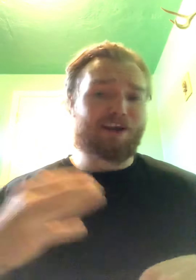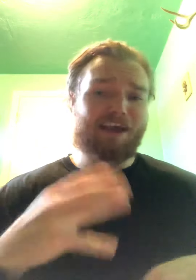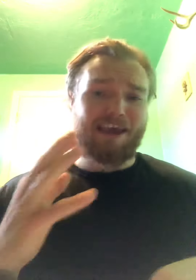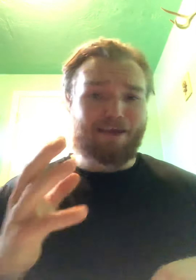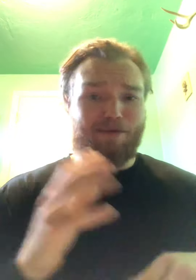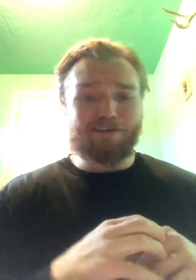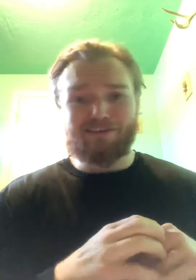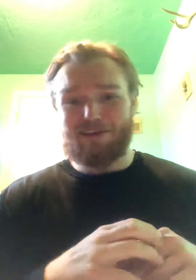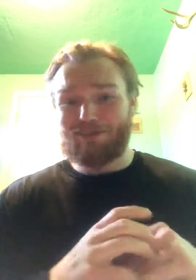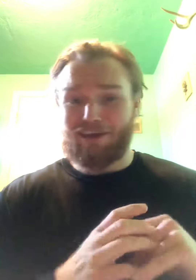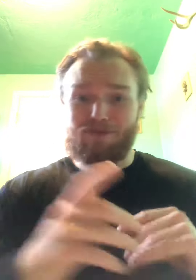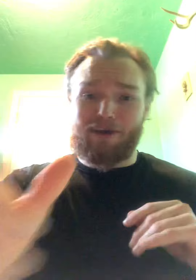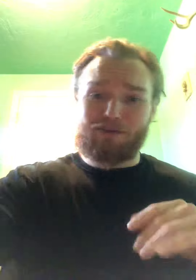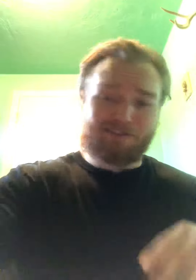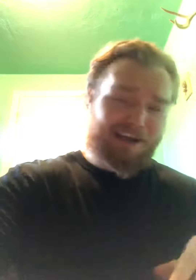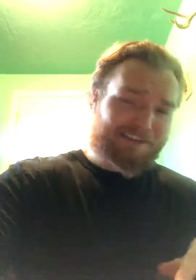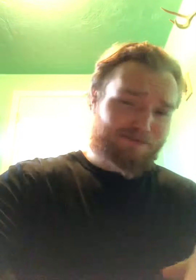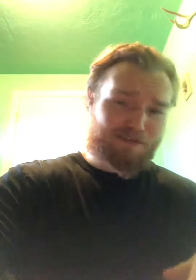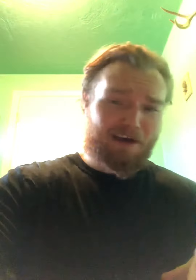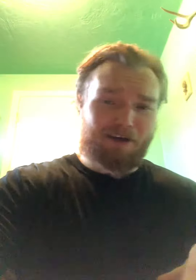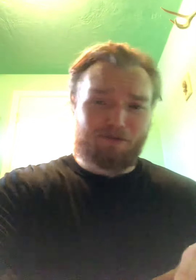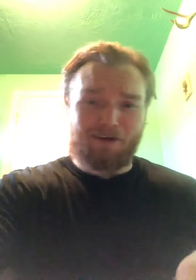abc thank you michael jackson for that one